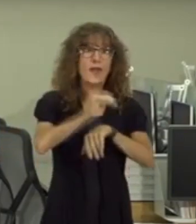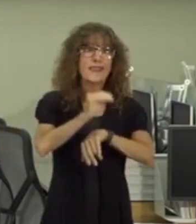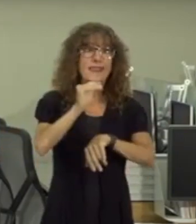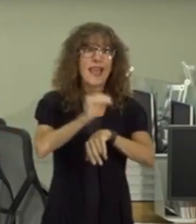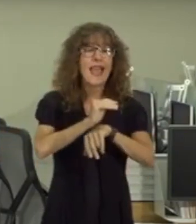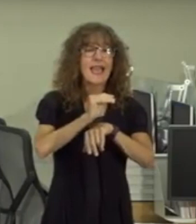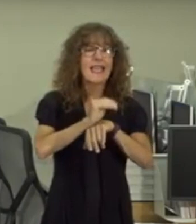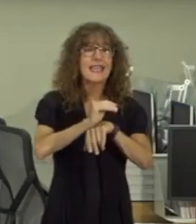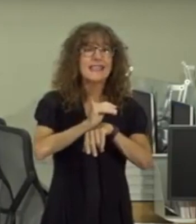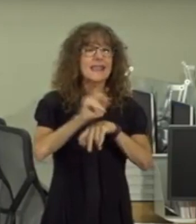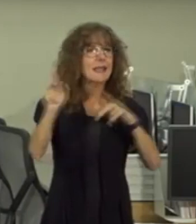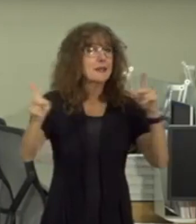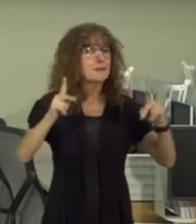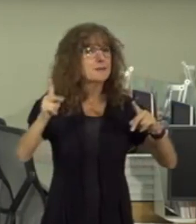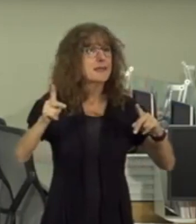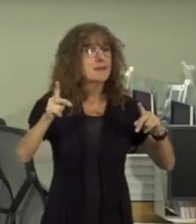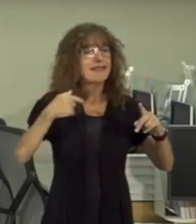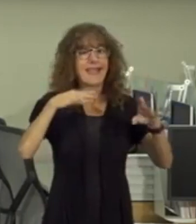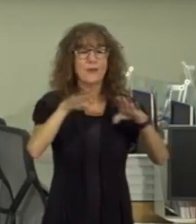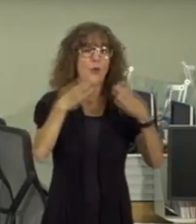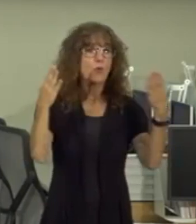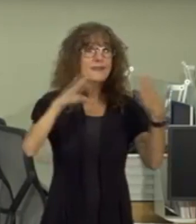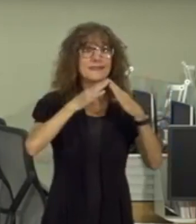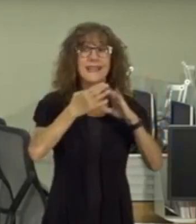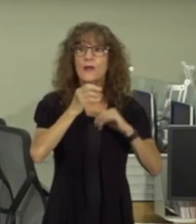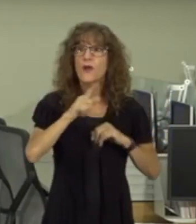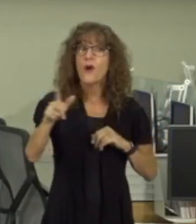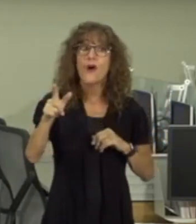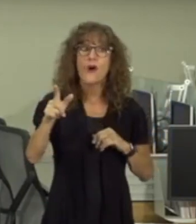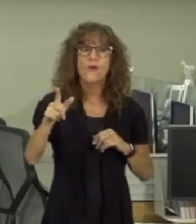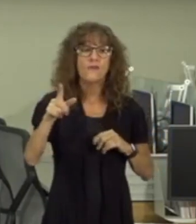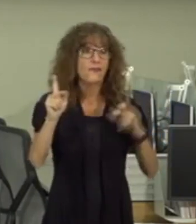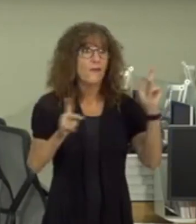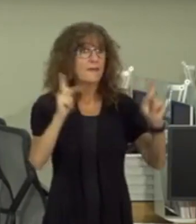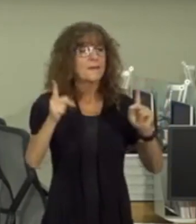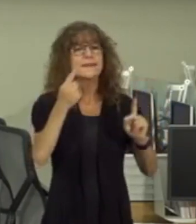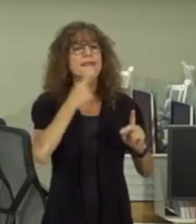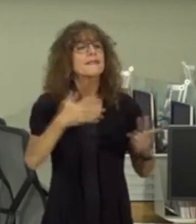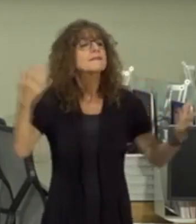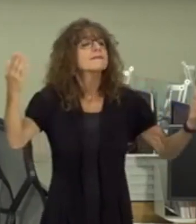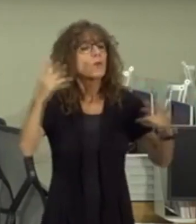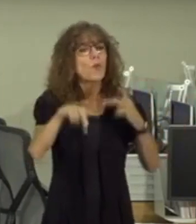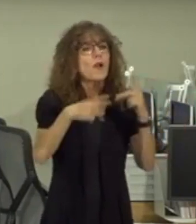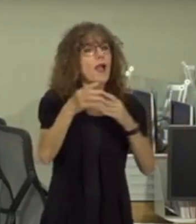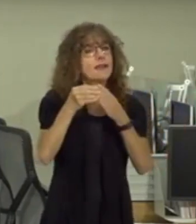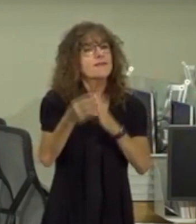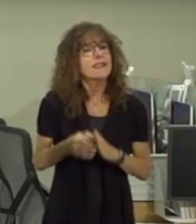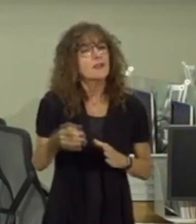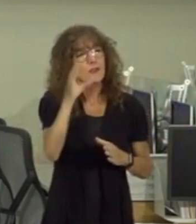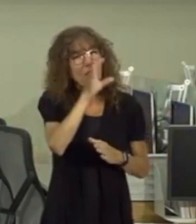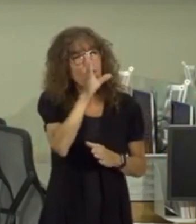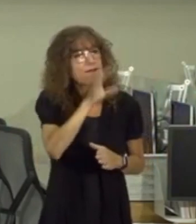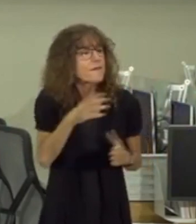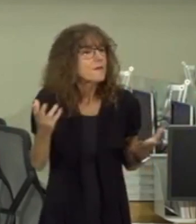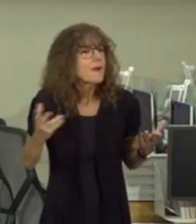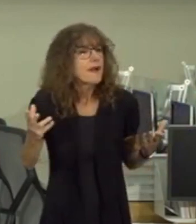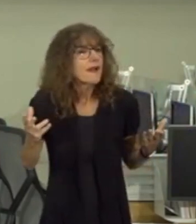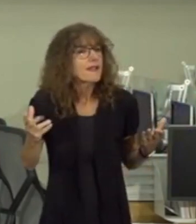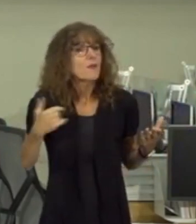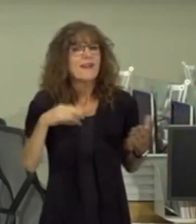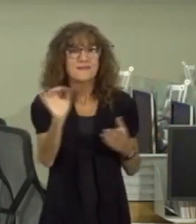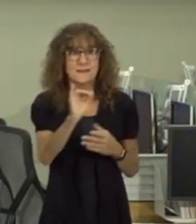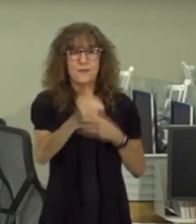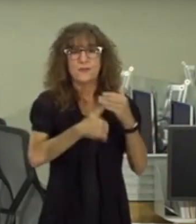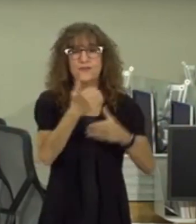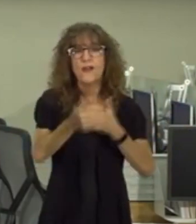we heard from the public we had an open town hall to hear from the public to say tell us what kind of leader you would like for us to consider uh we'll have a